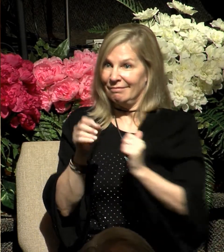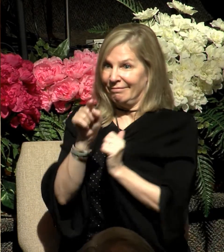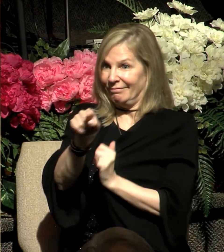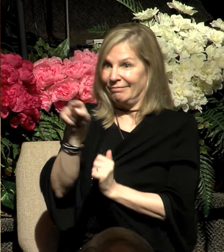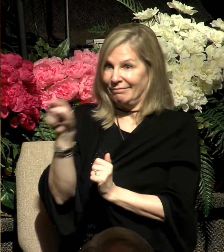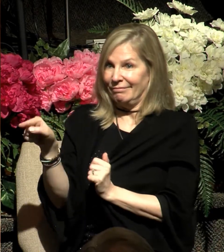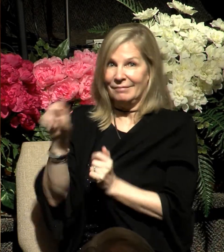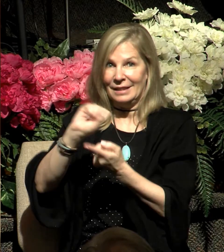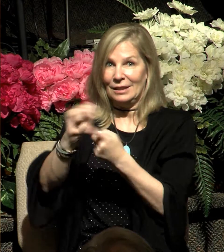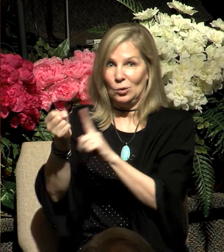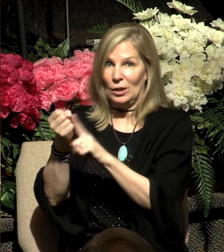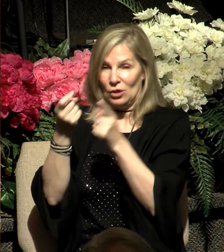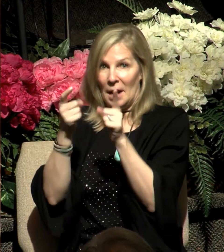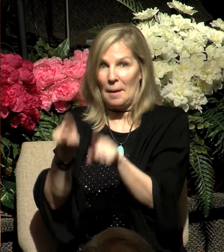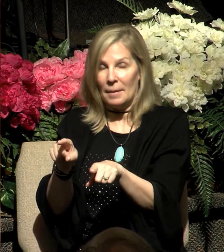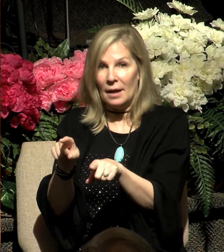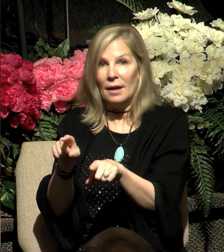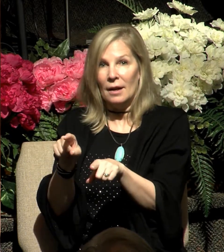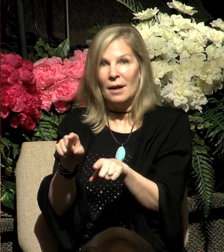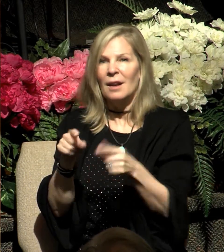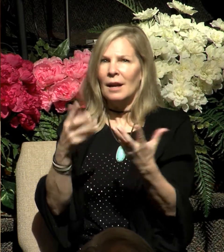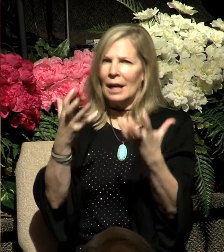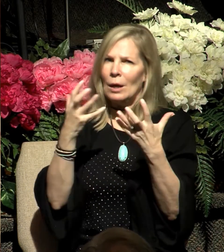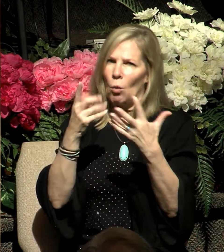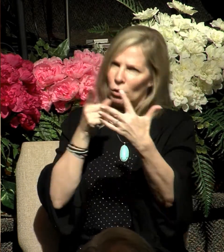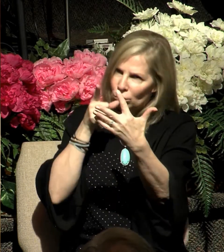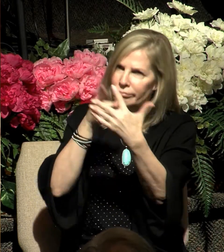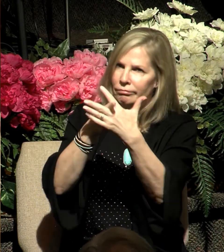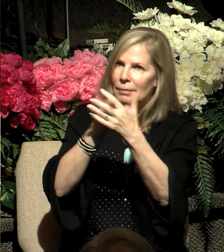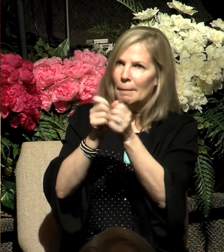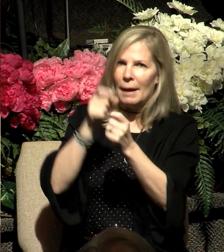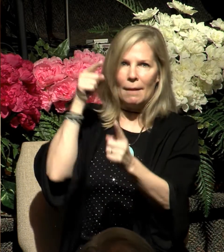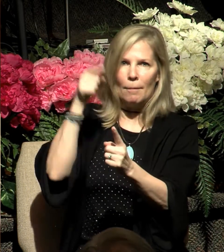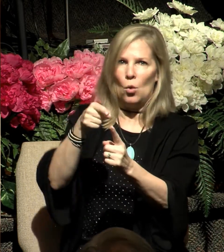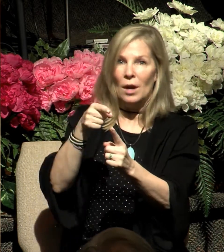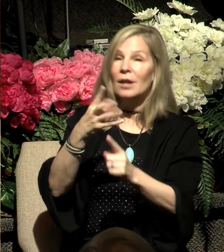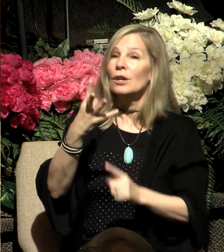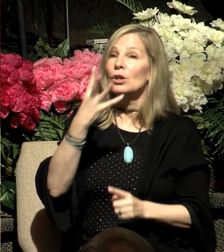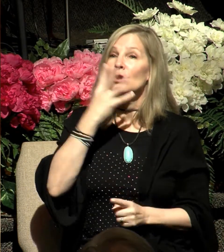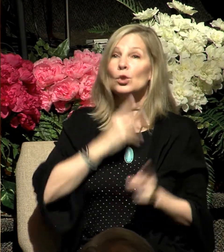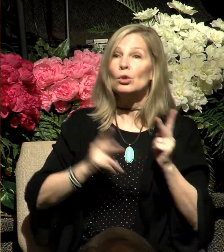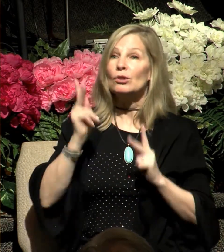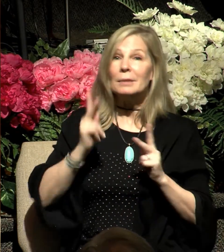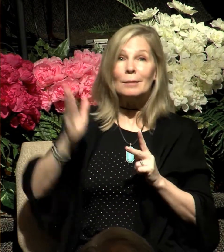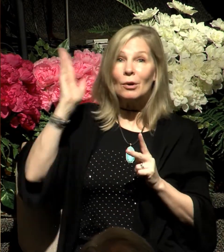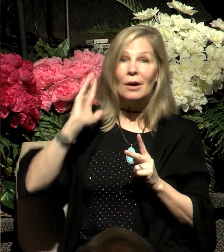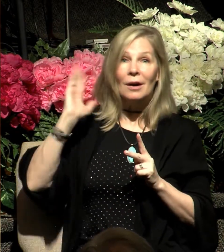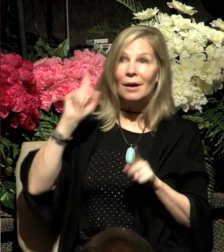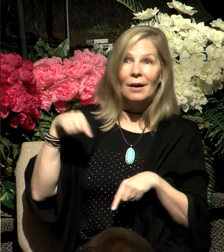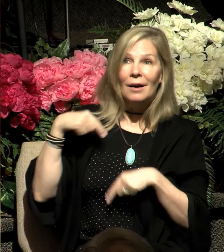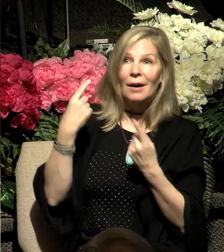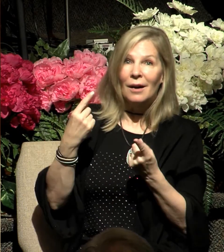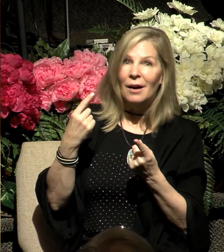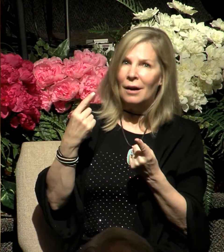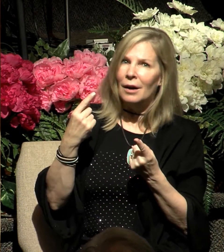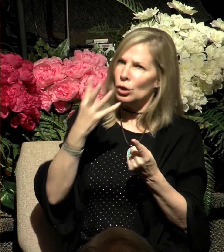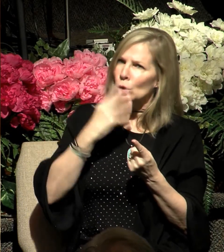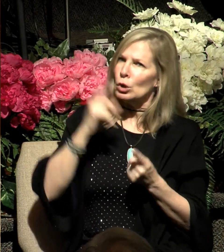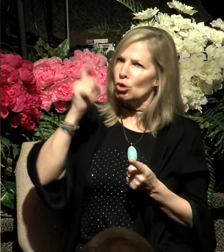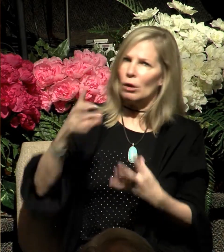point that the Jewish people, instead of receiving Moses as their leader, as they should have done, they rejected him.